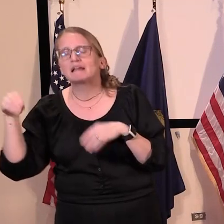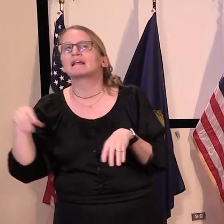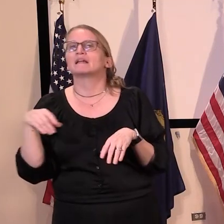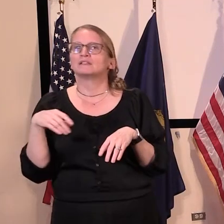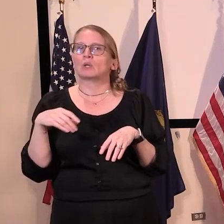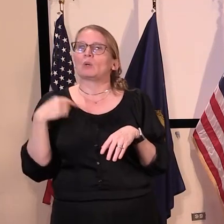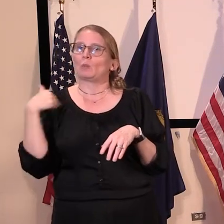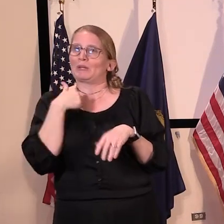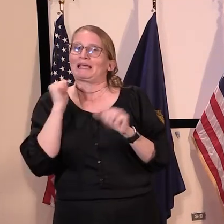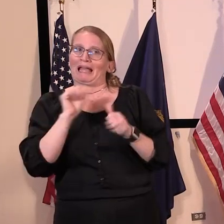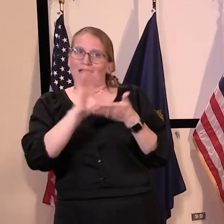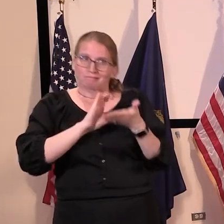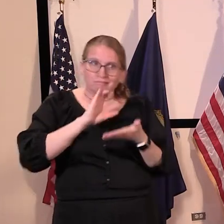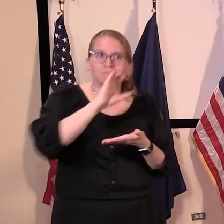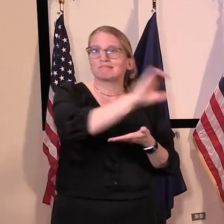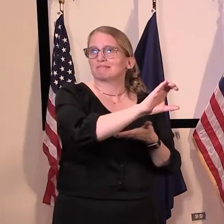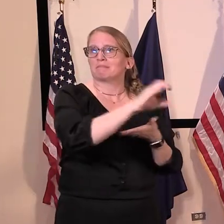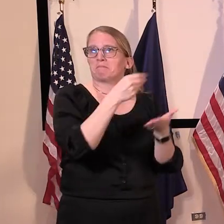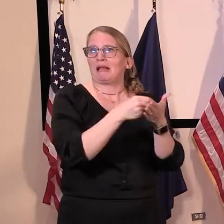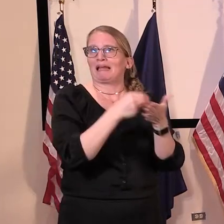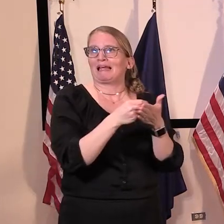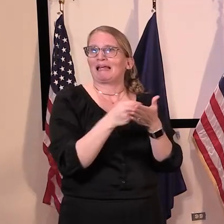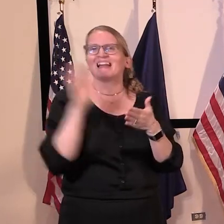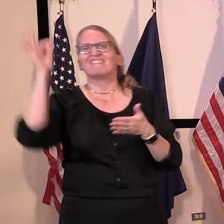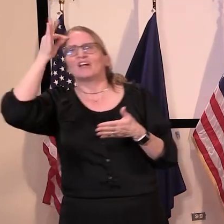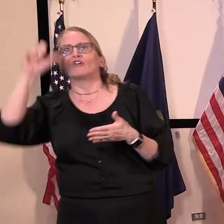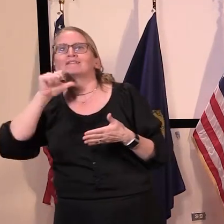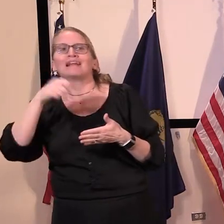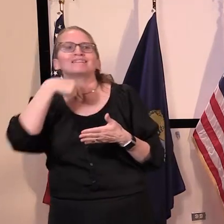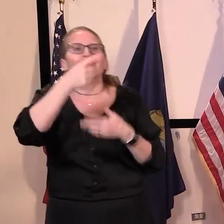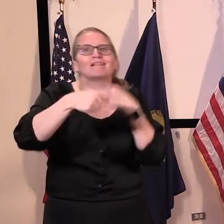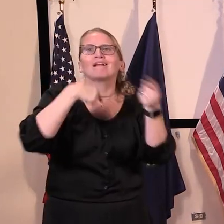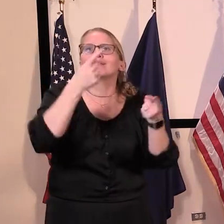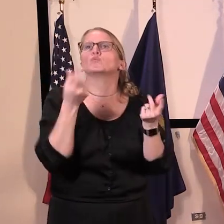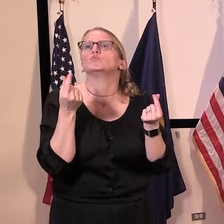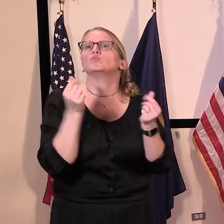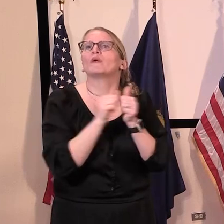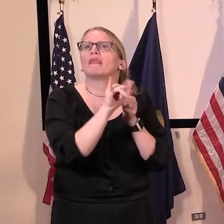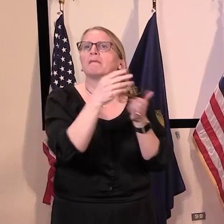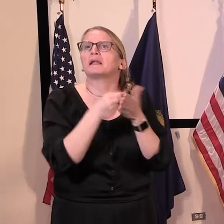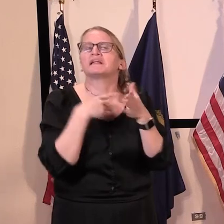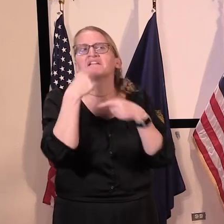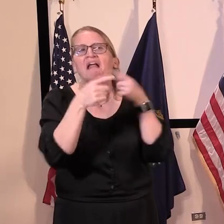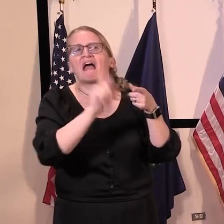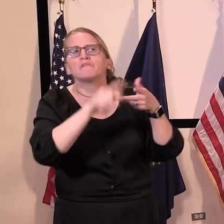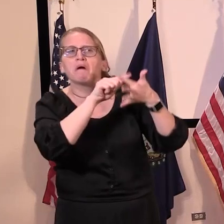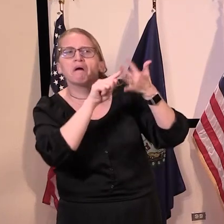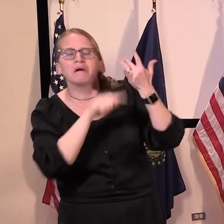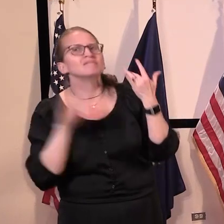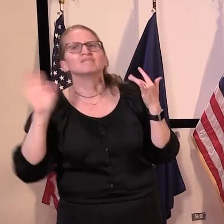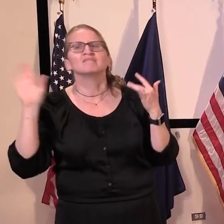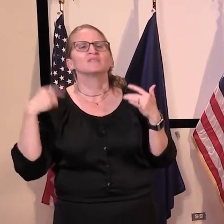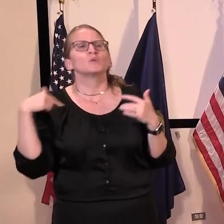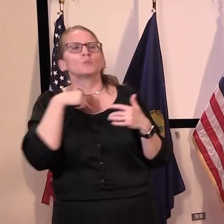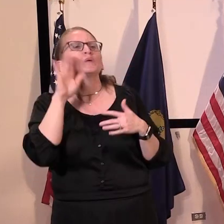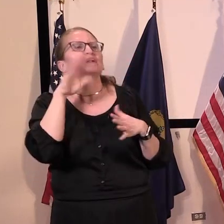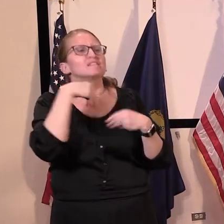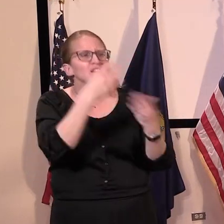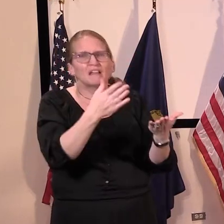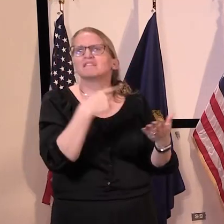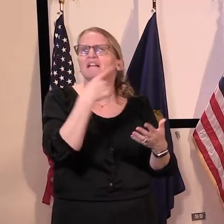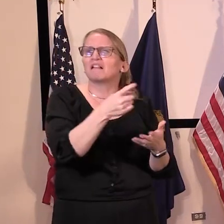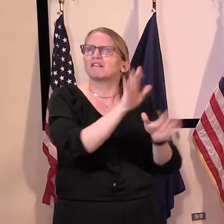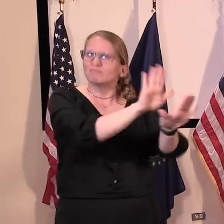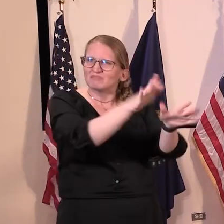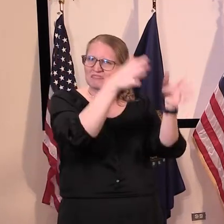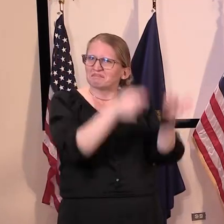made in Montpelier and in your office, Governor, rather than in Washington. So it's great to be